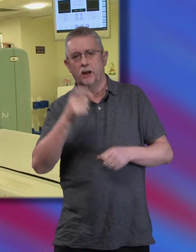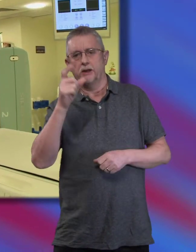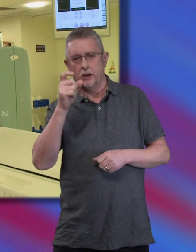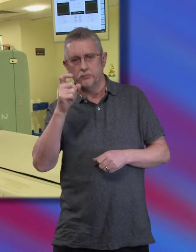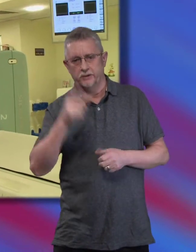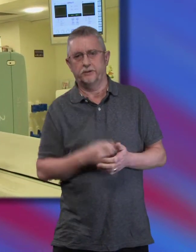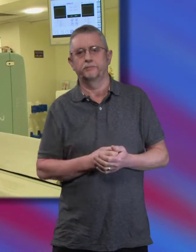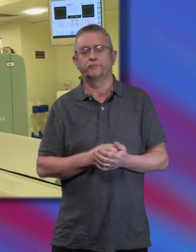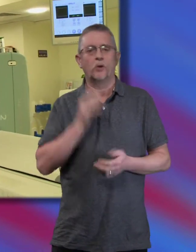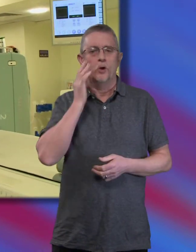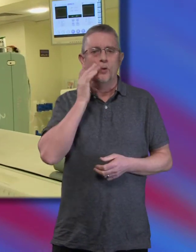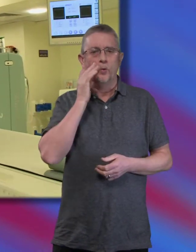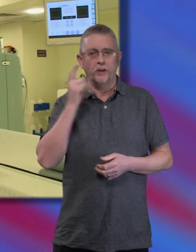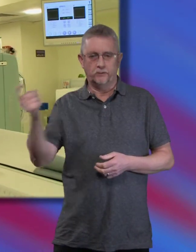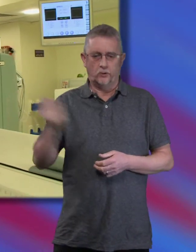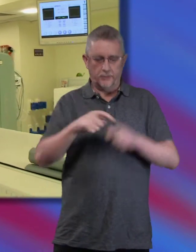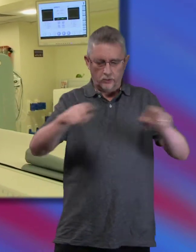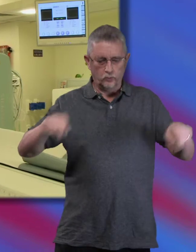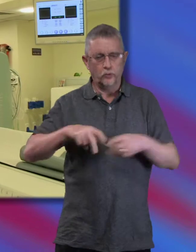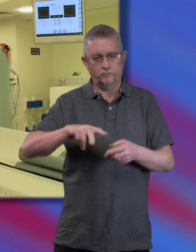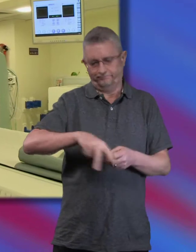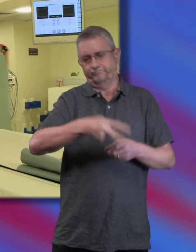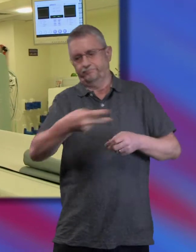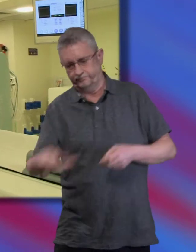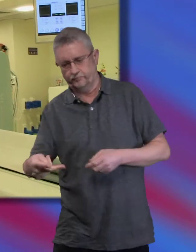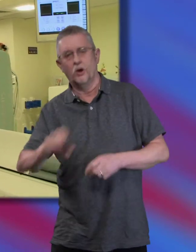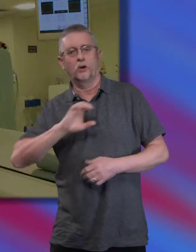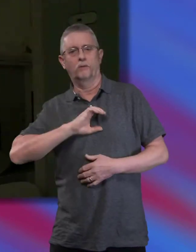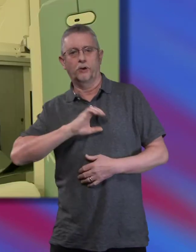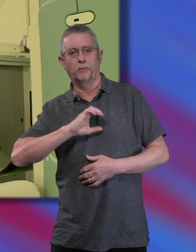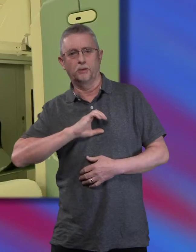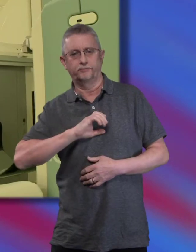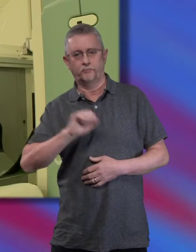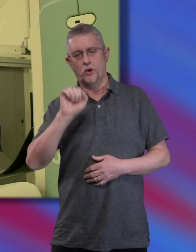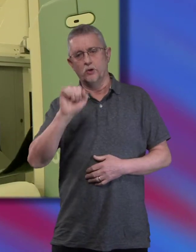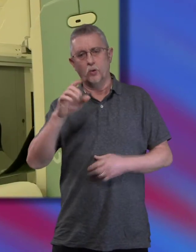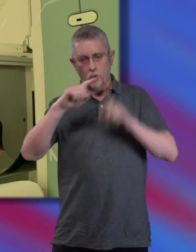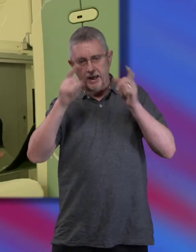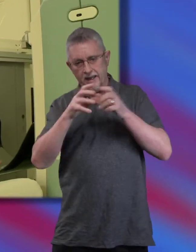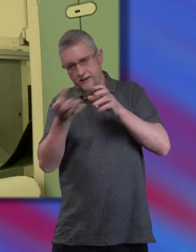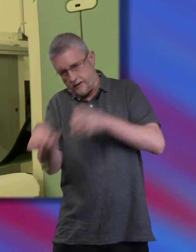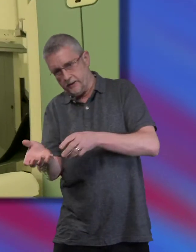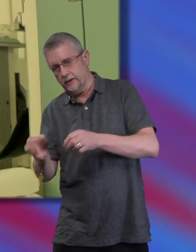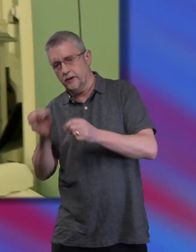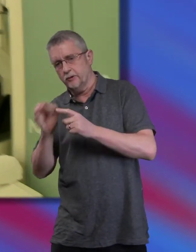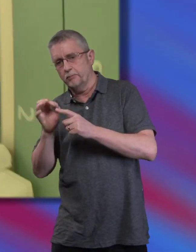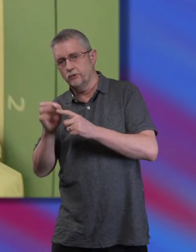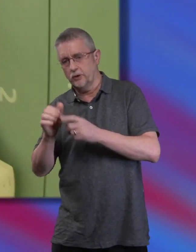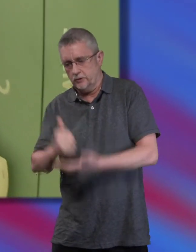the room, we will get you up onto the table and make you nice and comfortable. Your head is going to be here in our special head rest